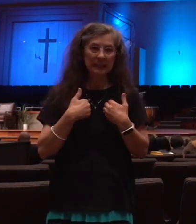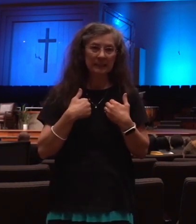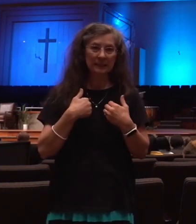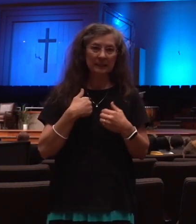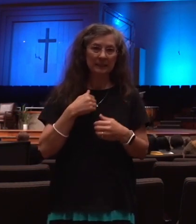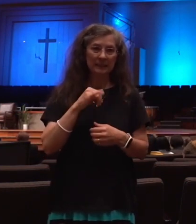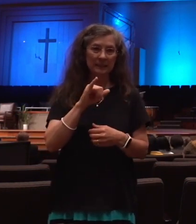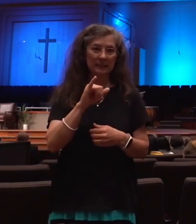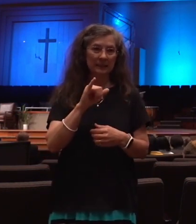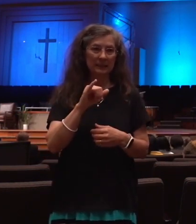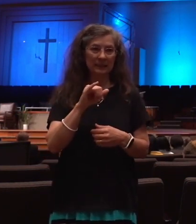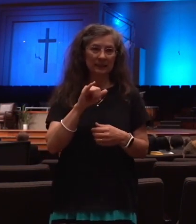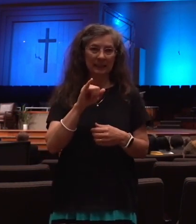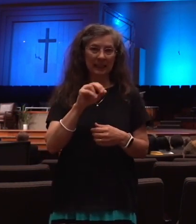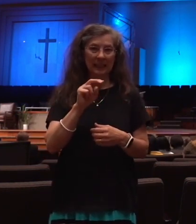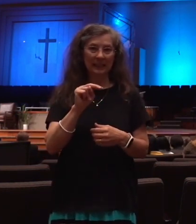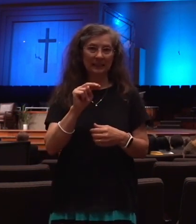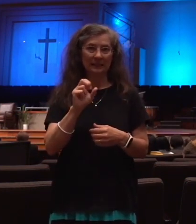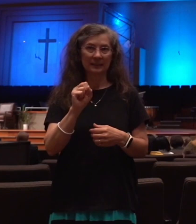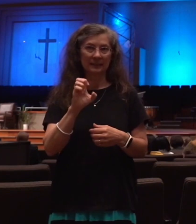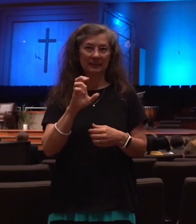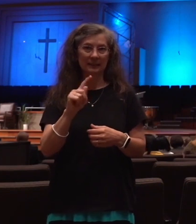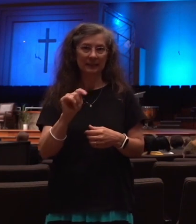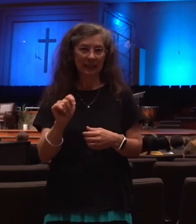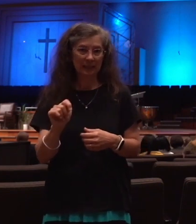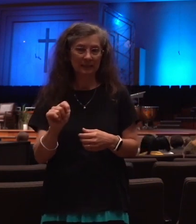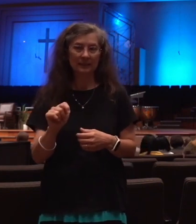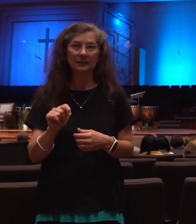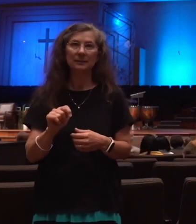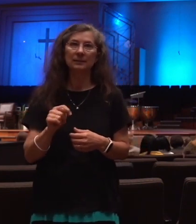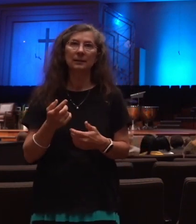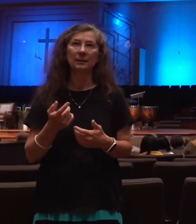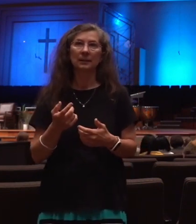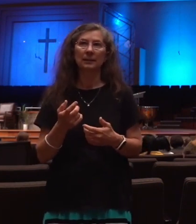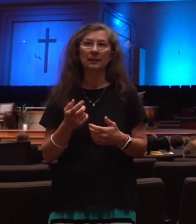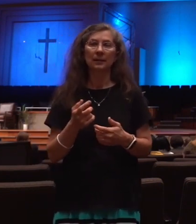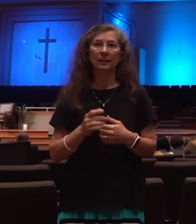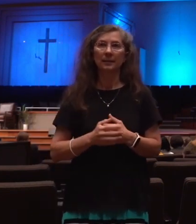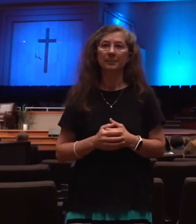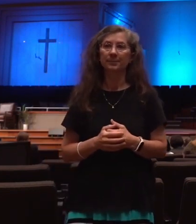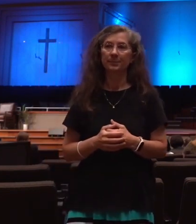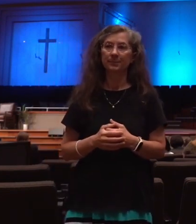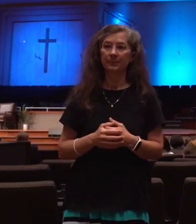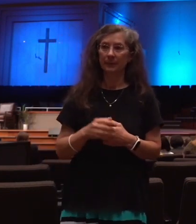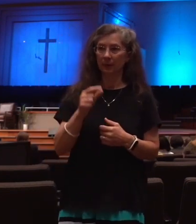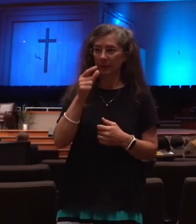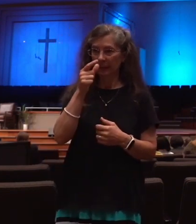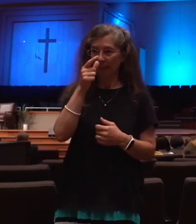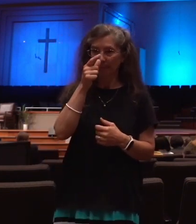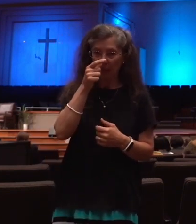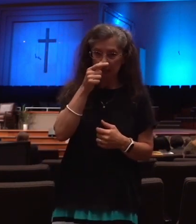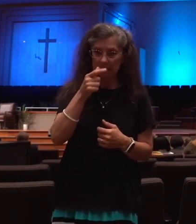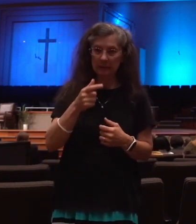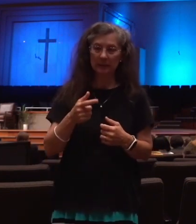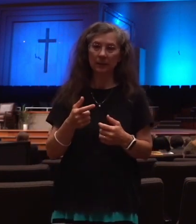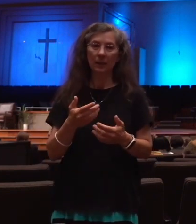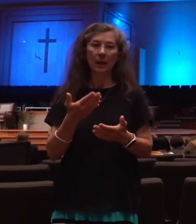in this category. Diseases and plagues often follow war, contaminated water supplies, dead